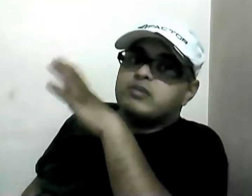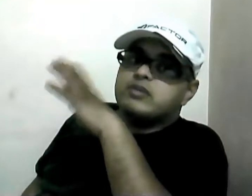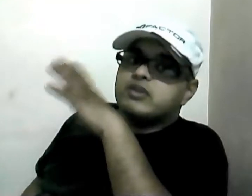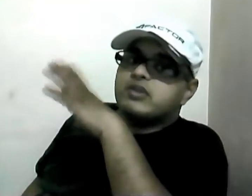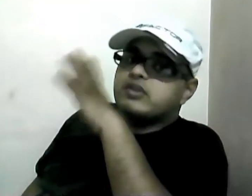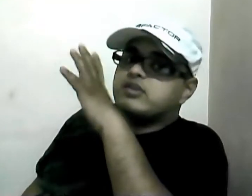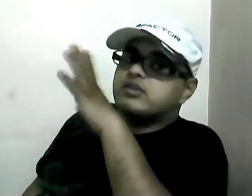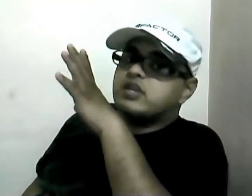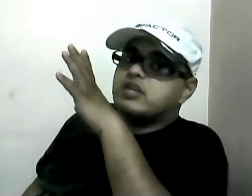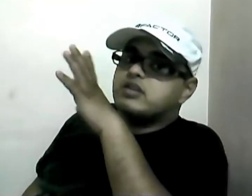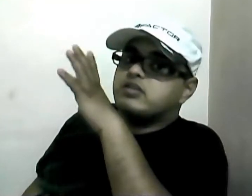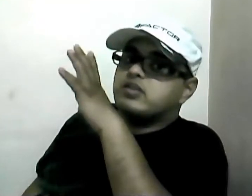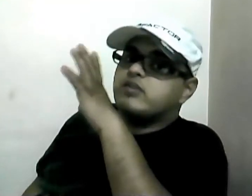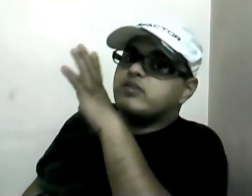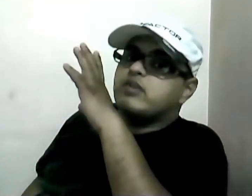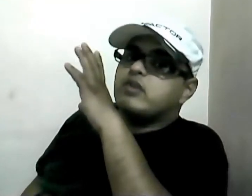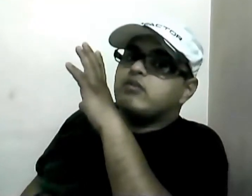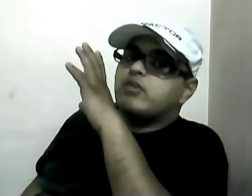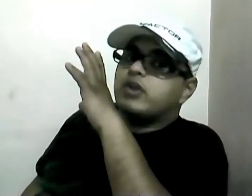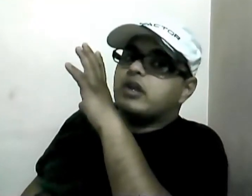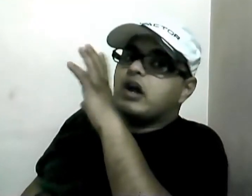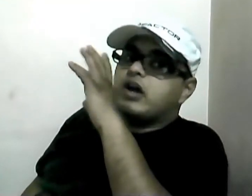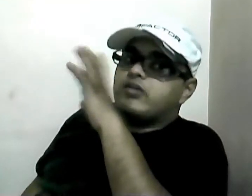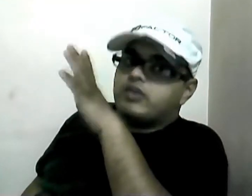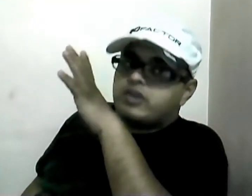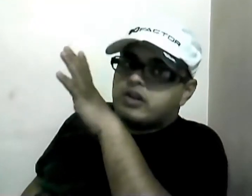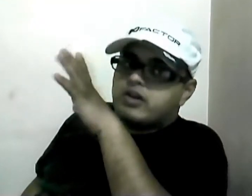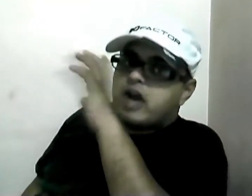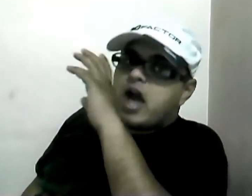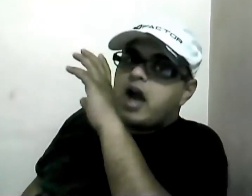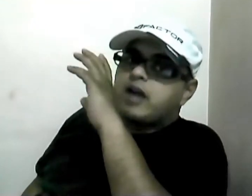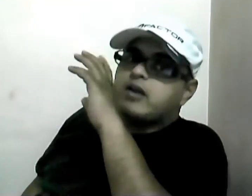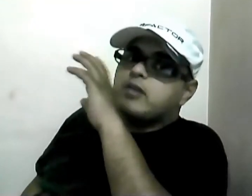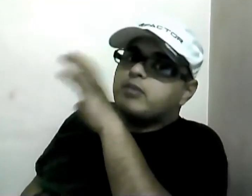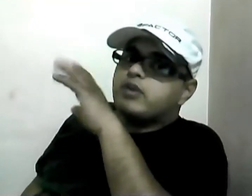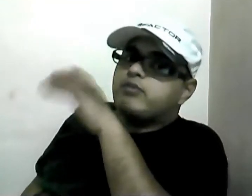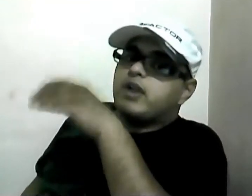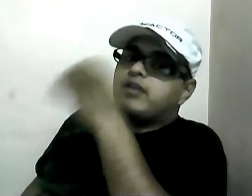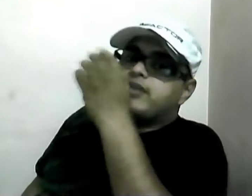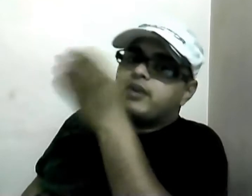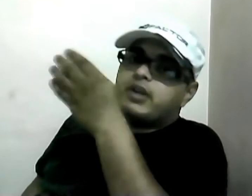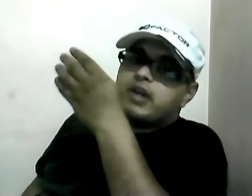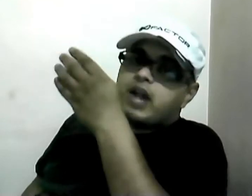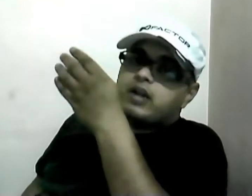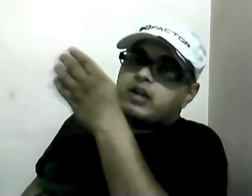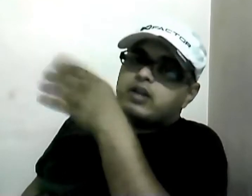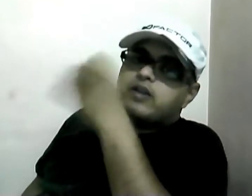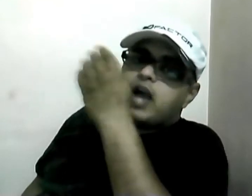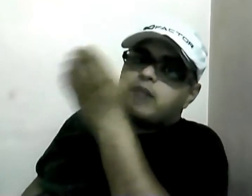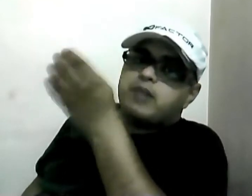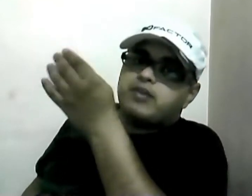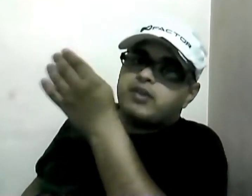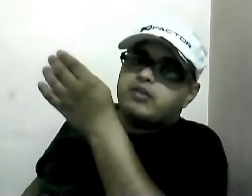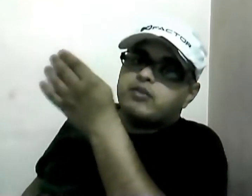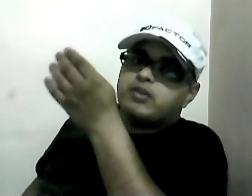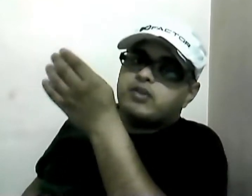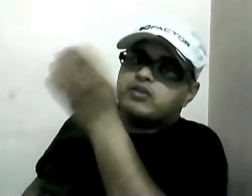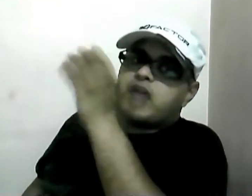such as the sales history for a large retailer and redefine certain categories and metrics of interest that